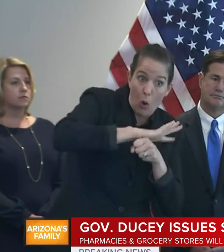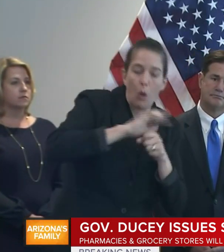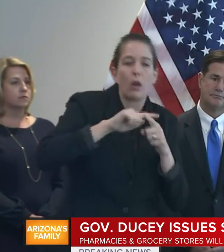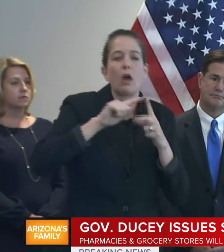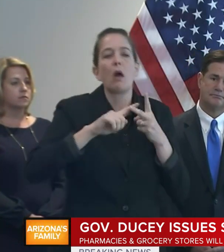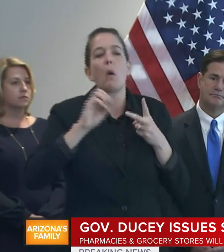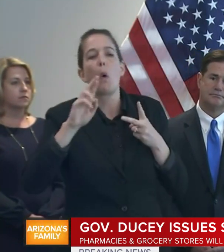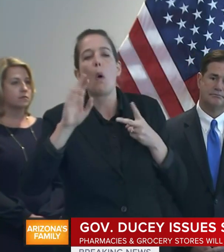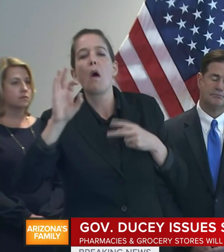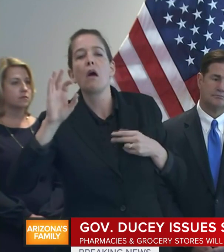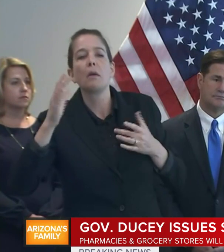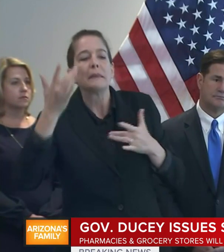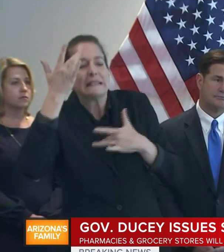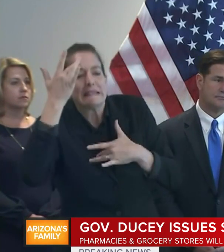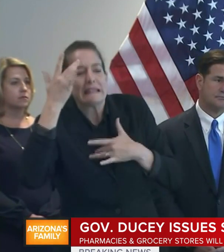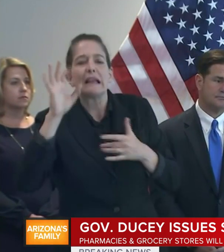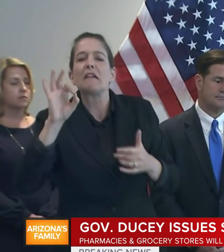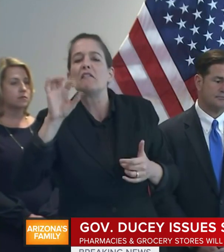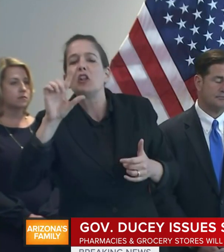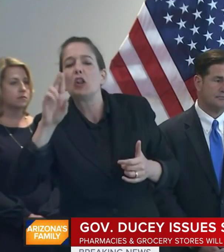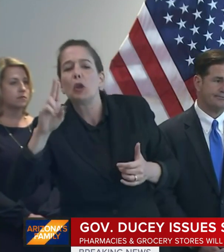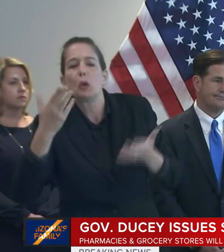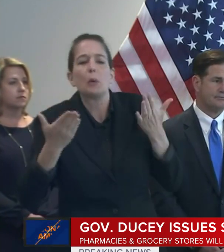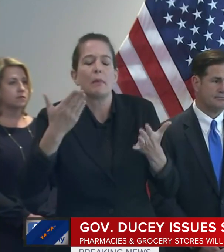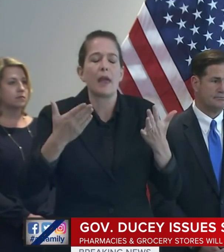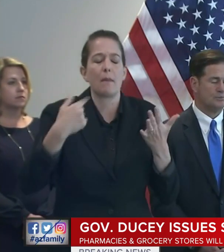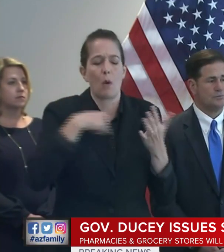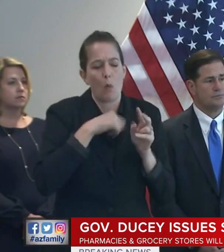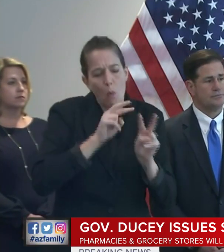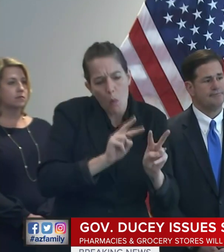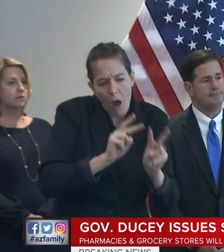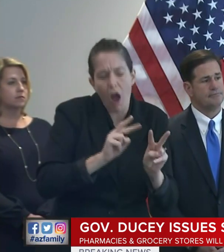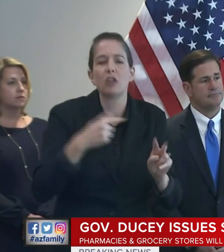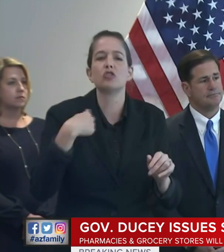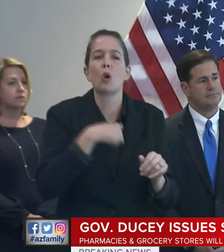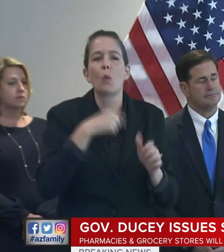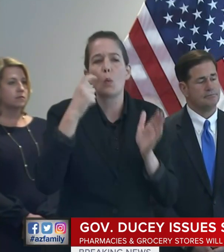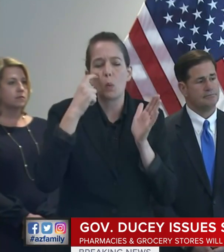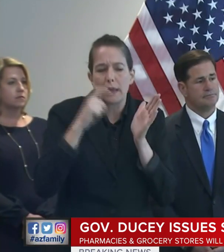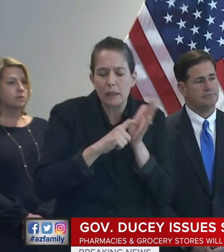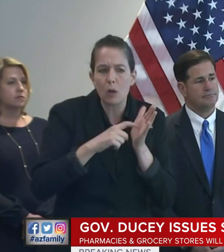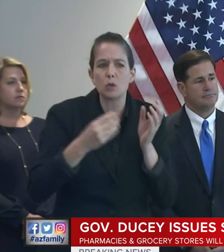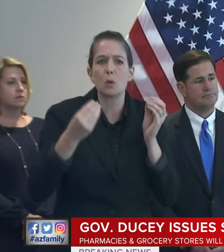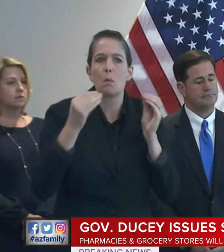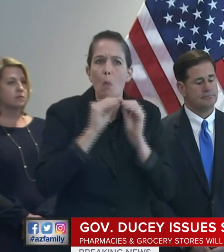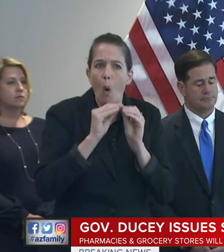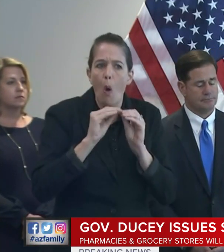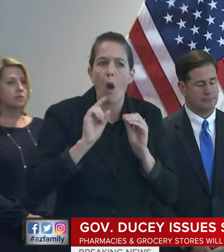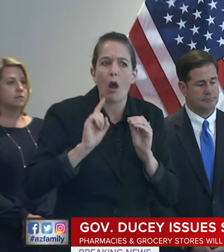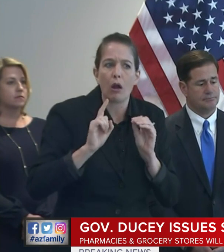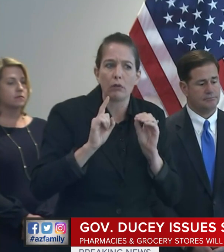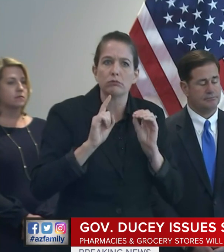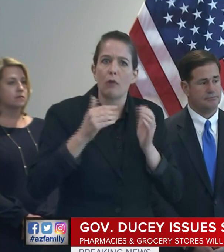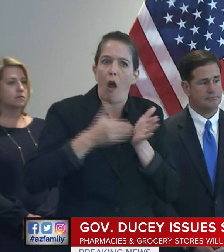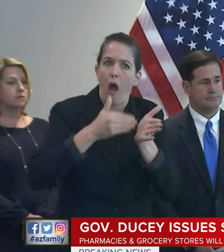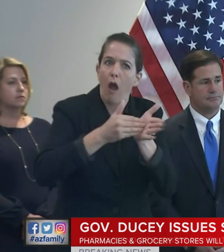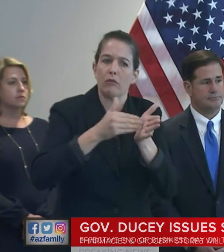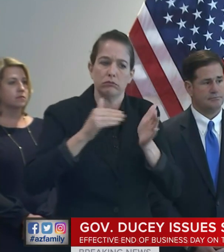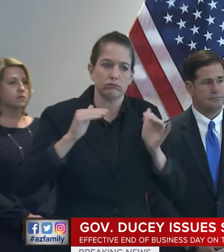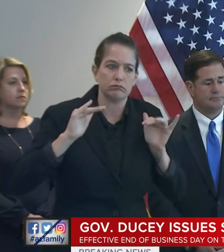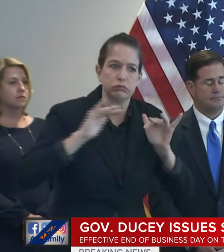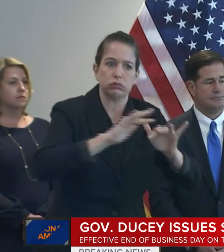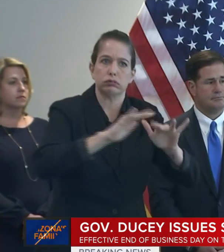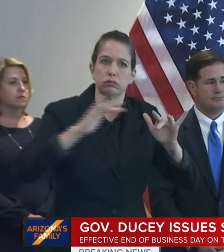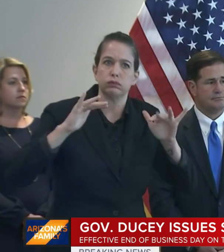facilities. And so what we saw was an increase, a sustained increase in those visits over the past couple of